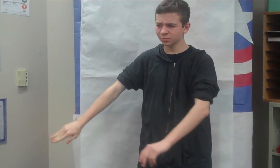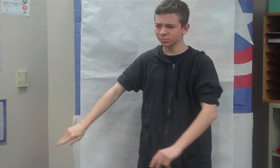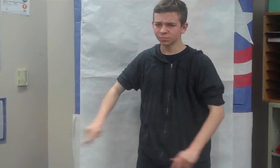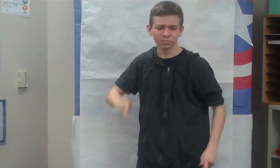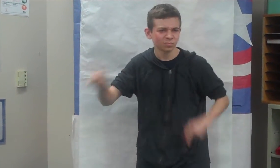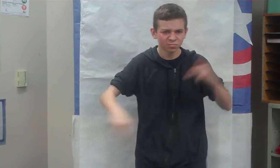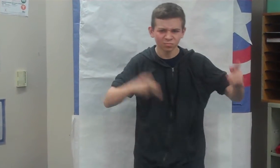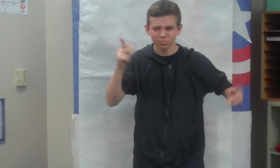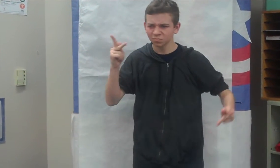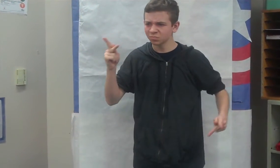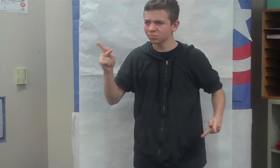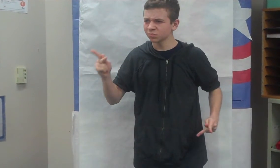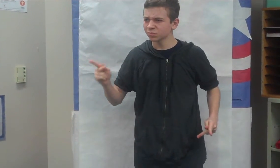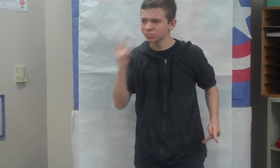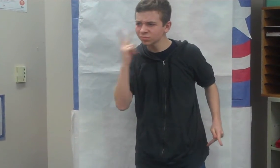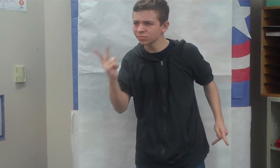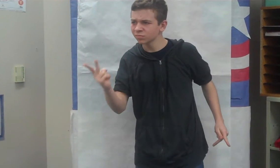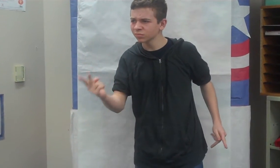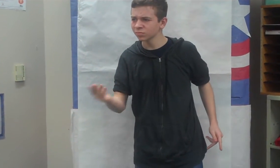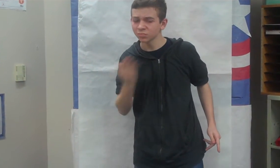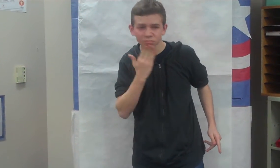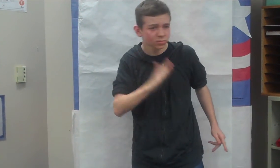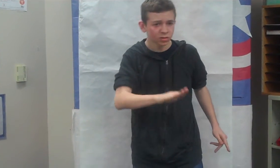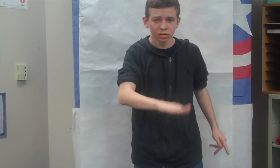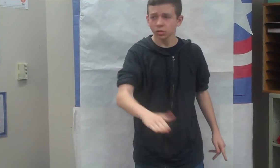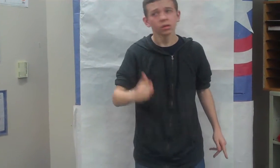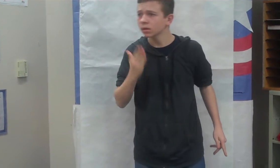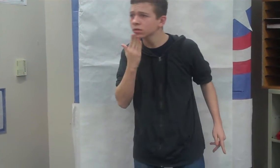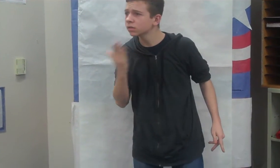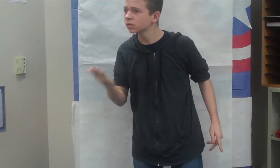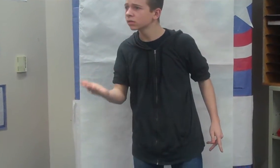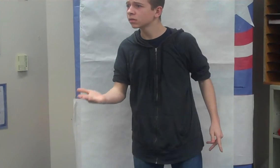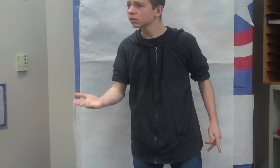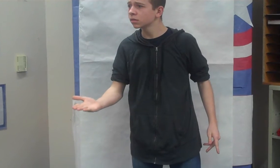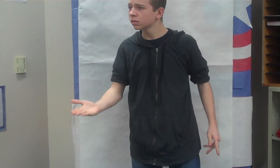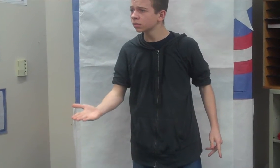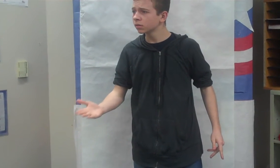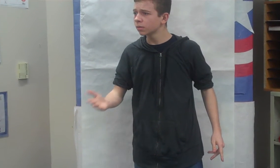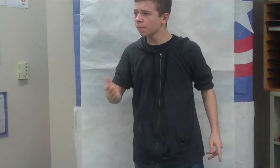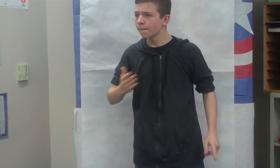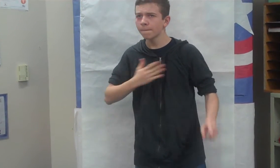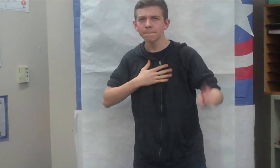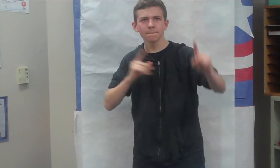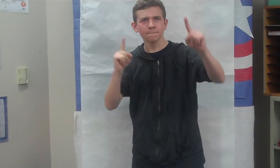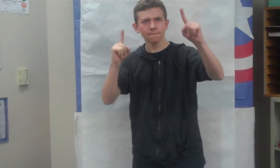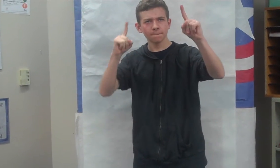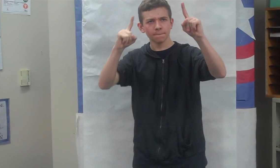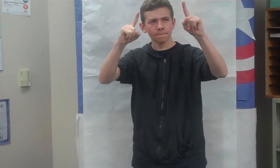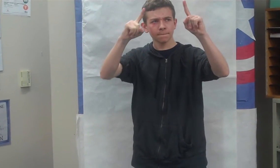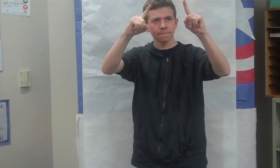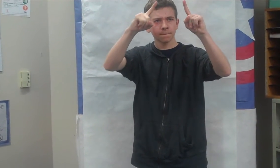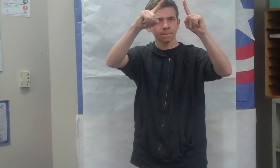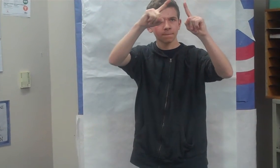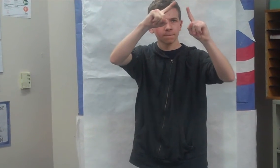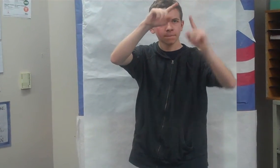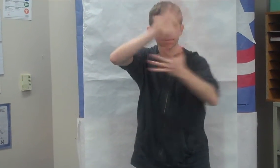They'd only see the tragedy They'd not see my